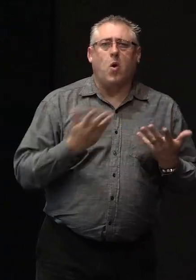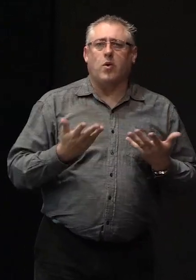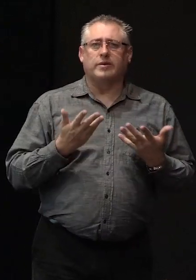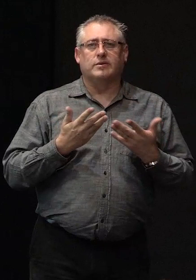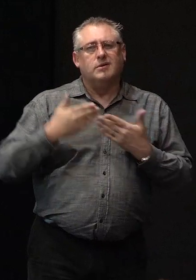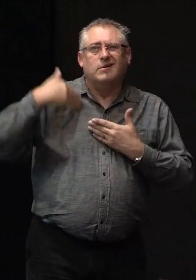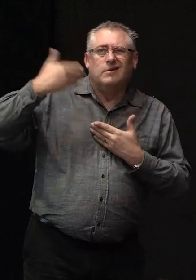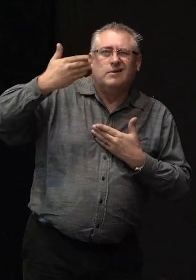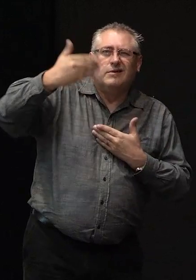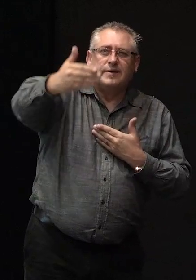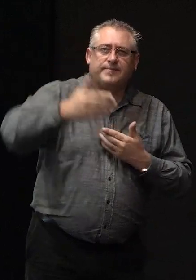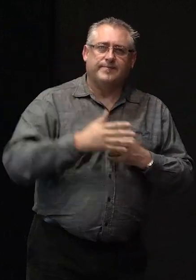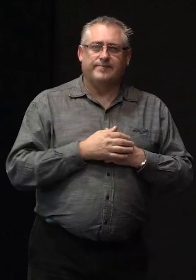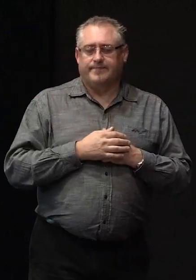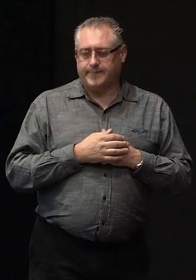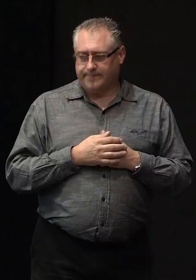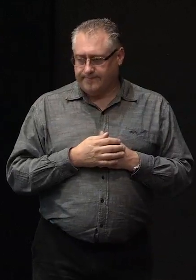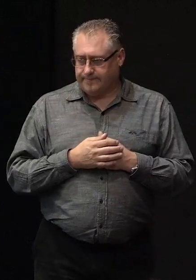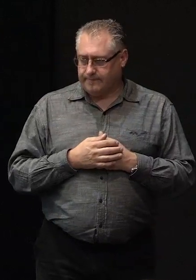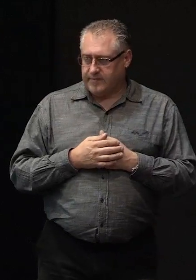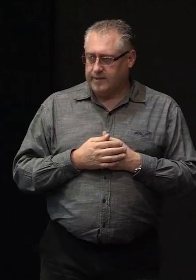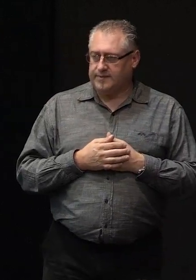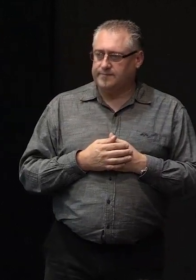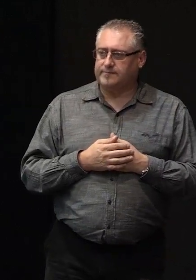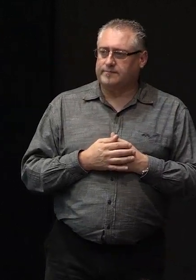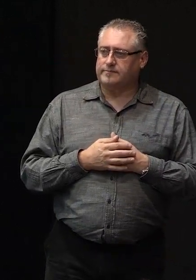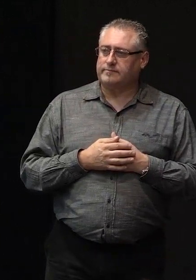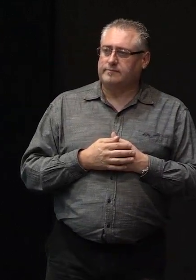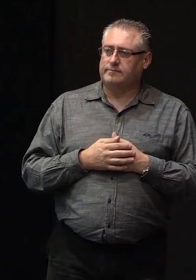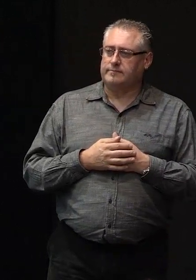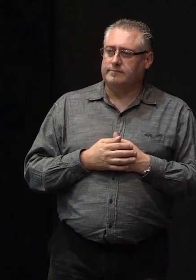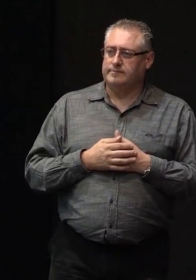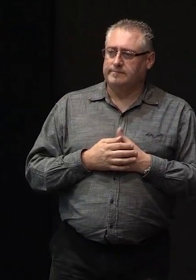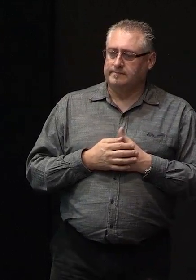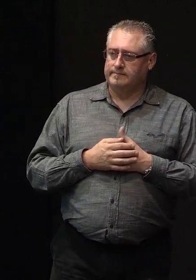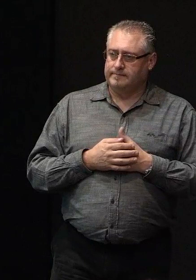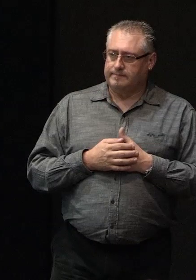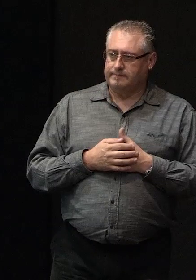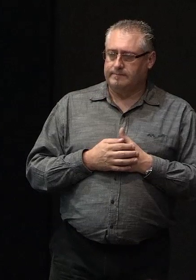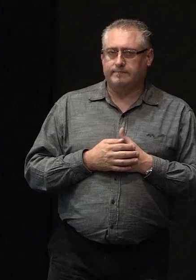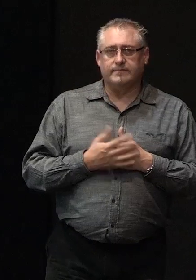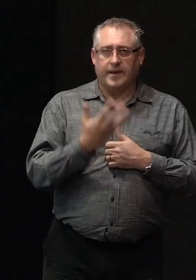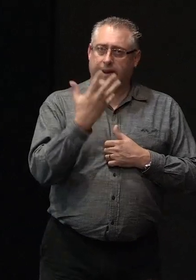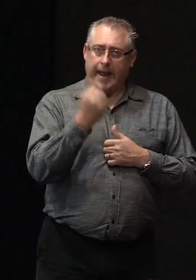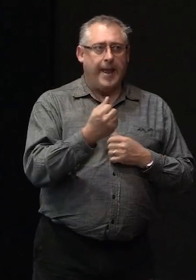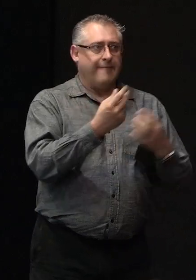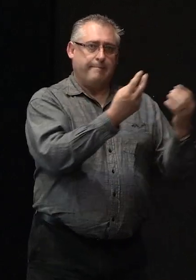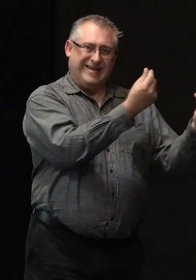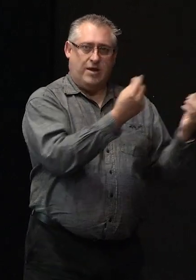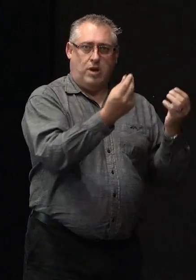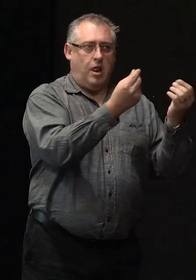maintenance issue you have to deal with on a regular basis so there are materials available